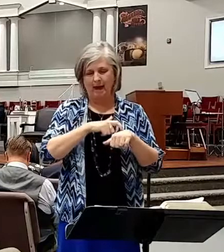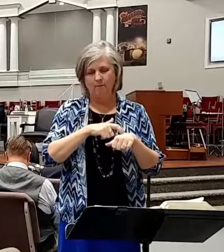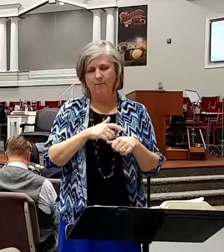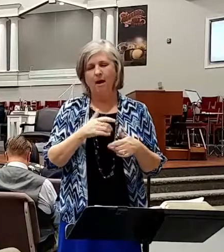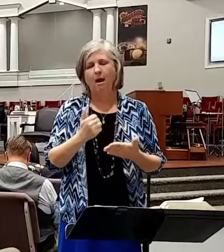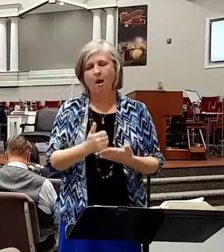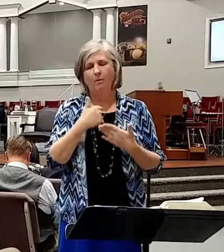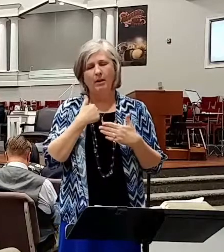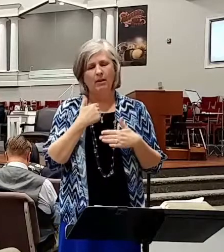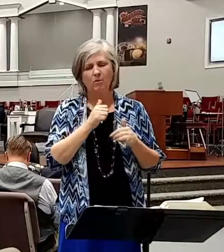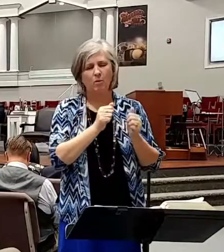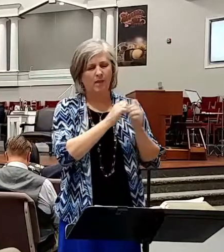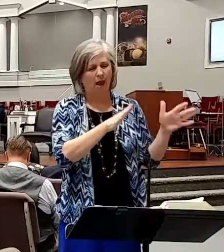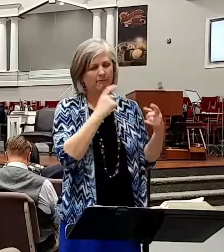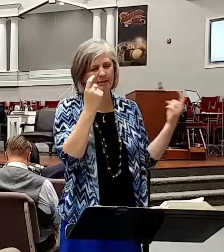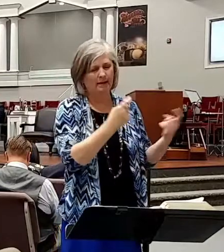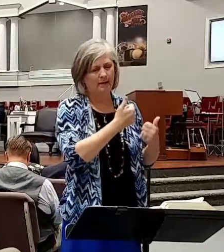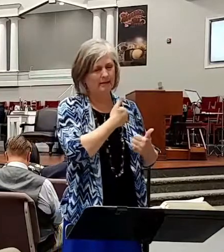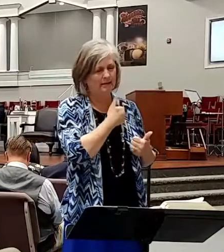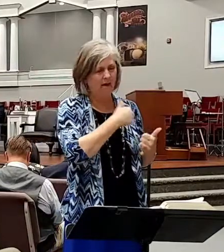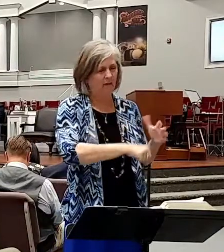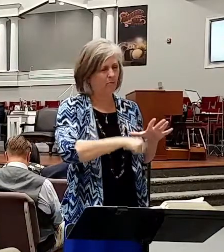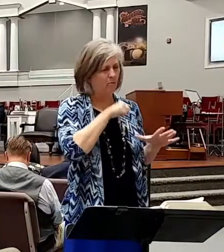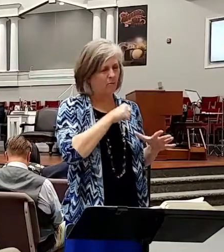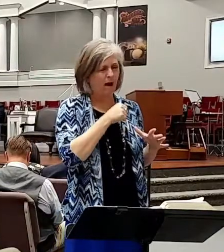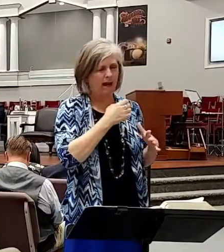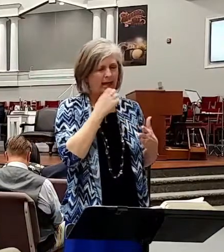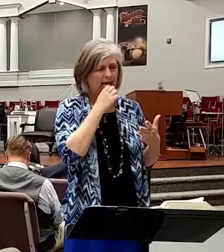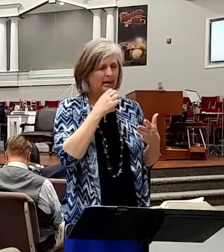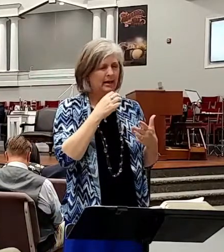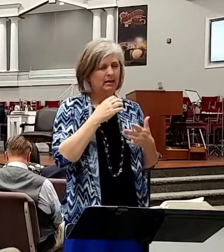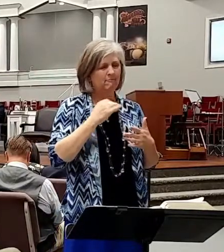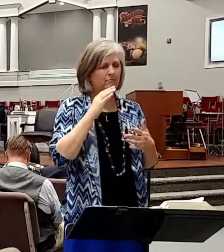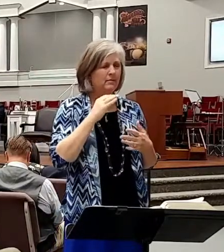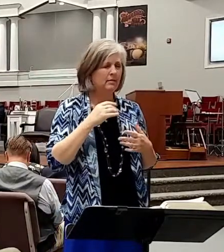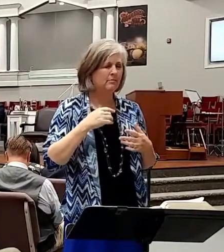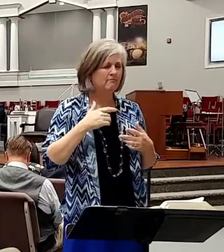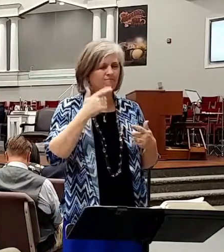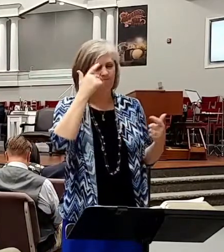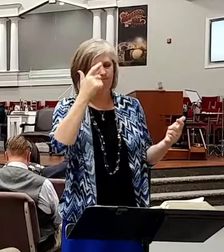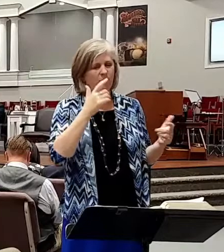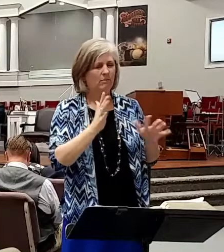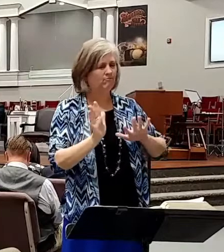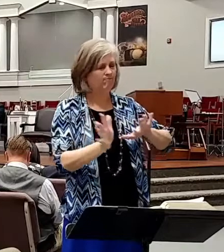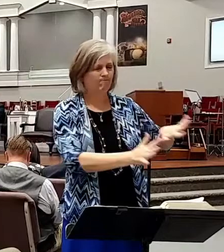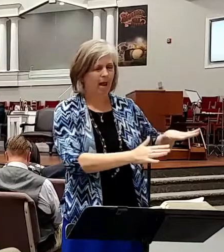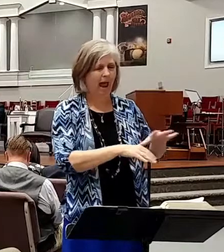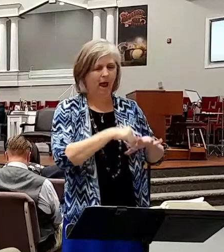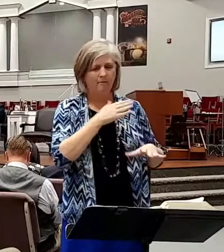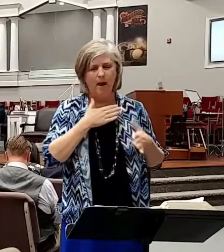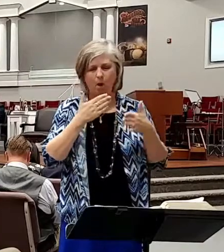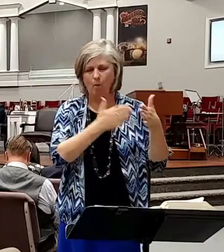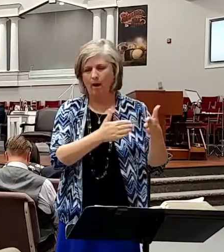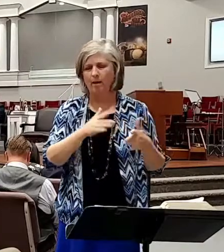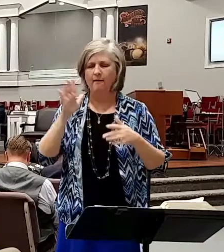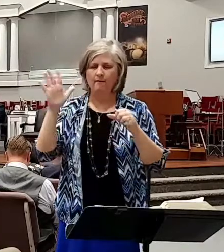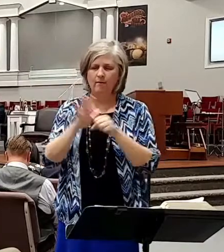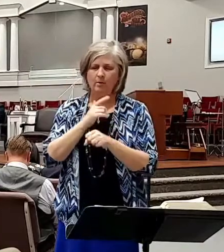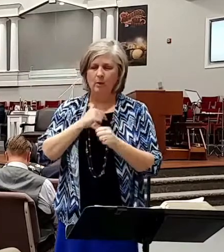emptied of sin and self and pride and ego and vanity, the things so often in a preacher's way. Fill me with your Spirit. Pull me